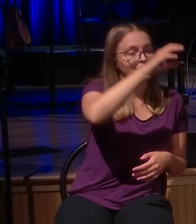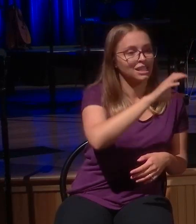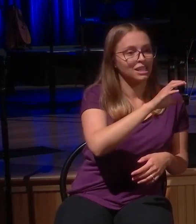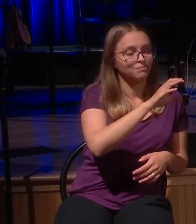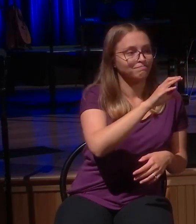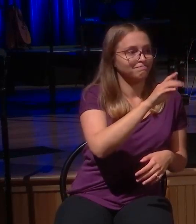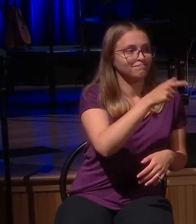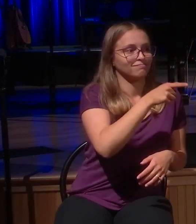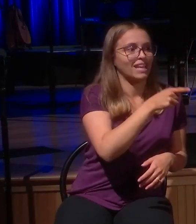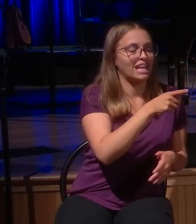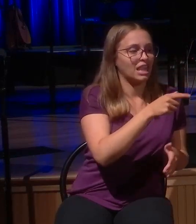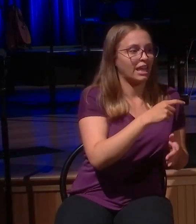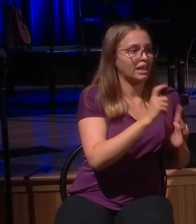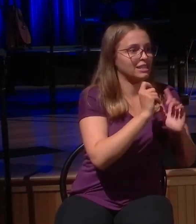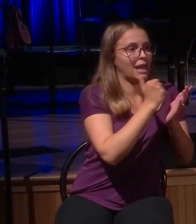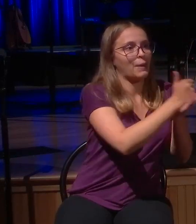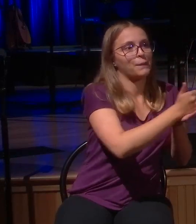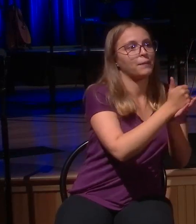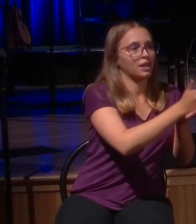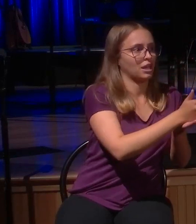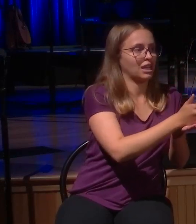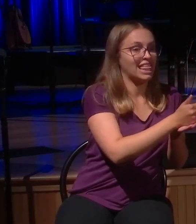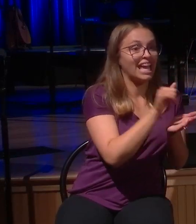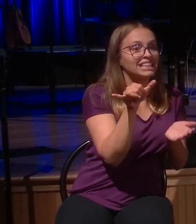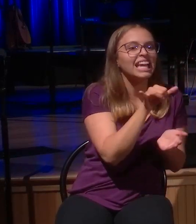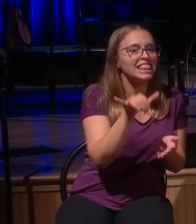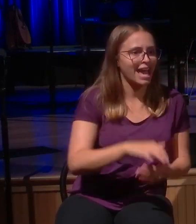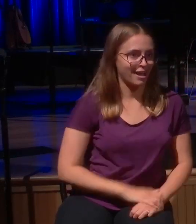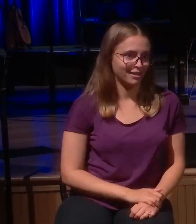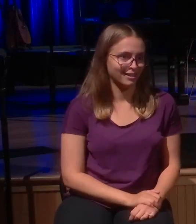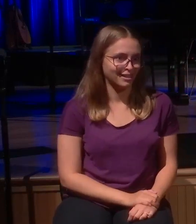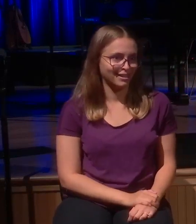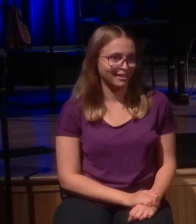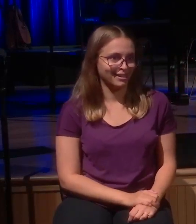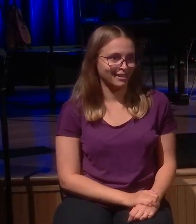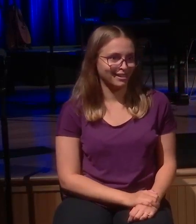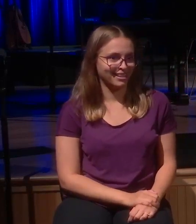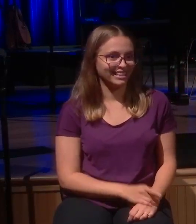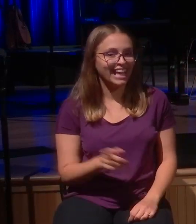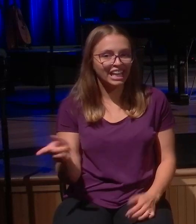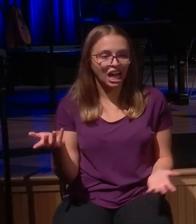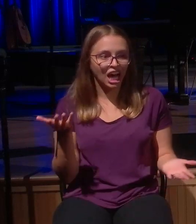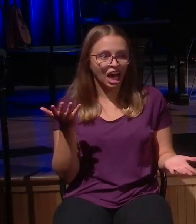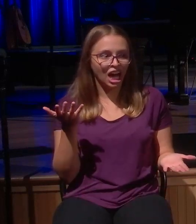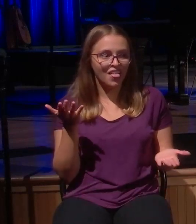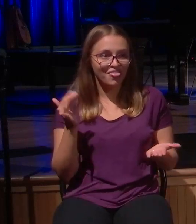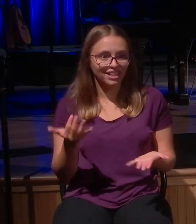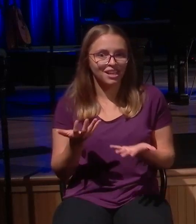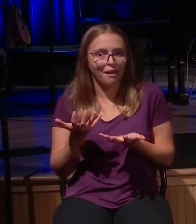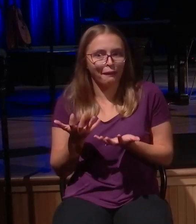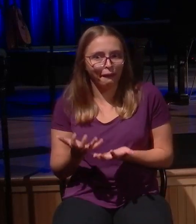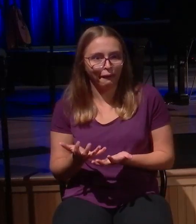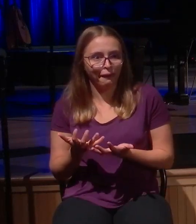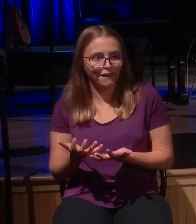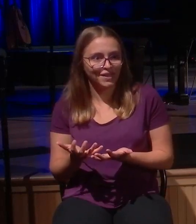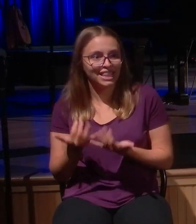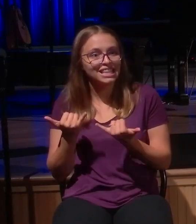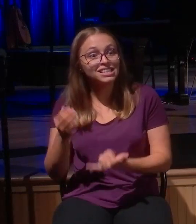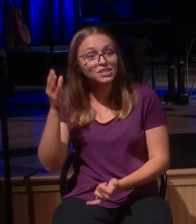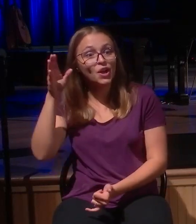imagined myself being here. Okay, that's the weight of it. The weight is you've got a Jewish boy who is completely ruined, and as a